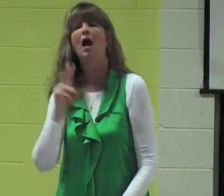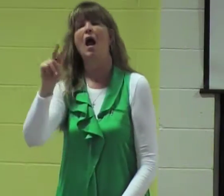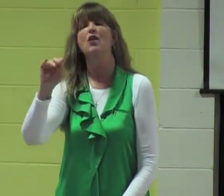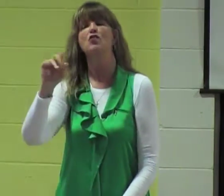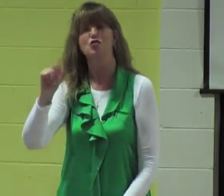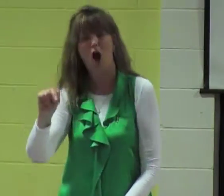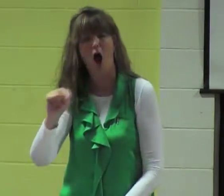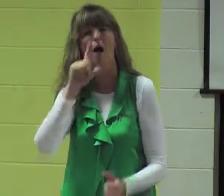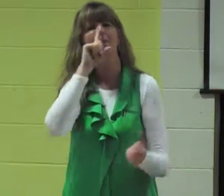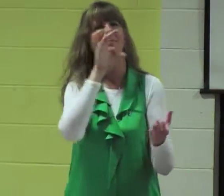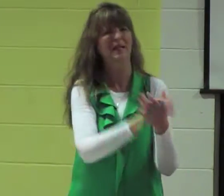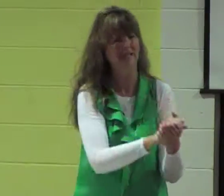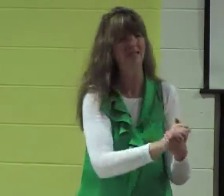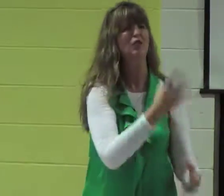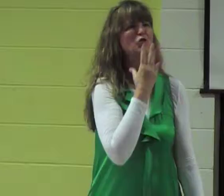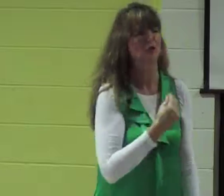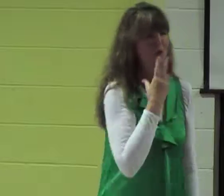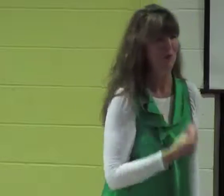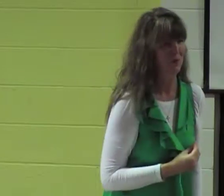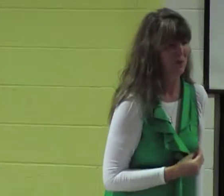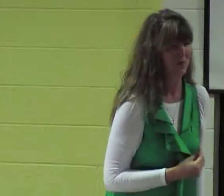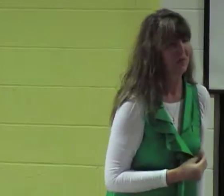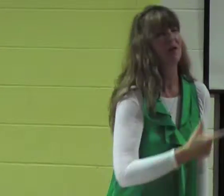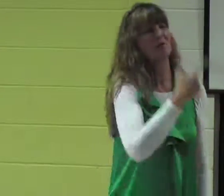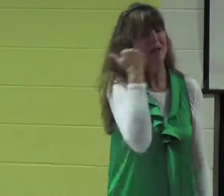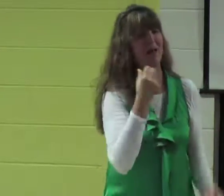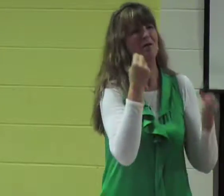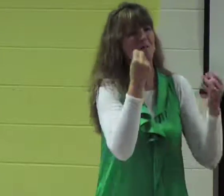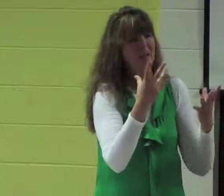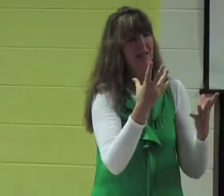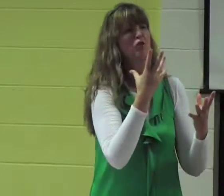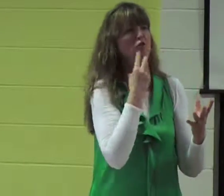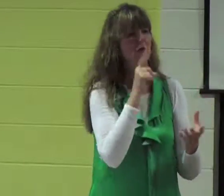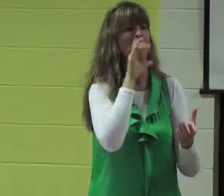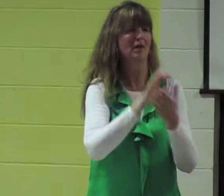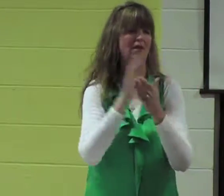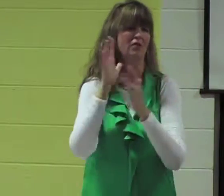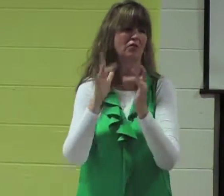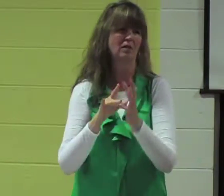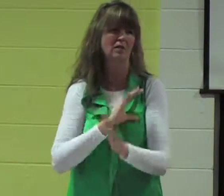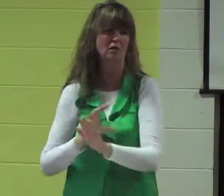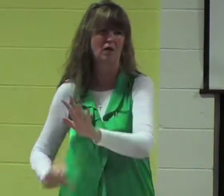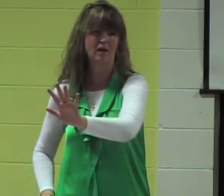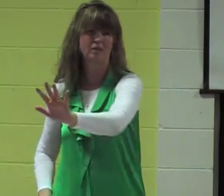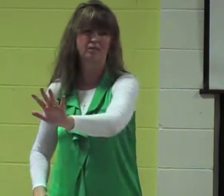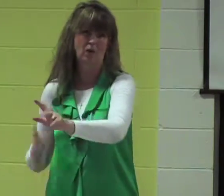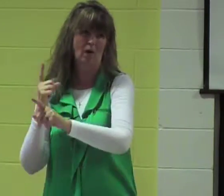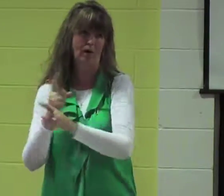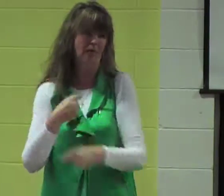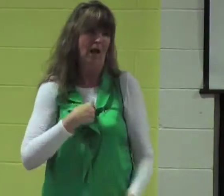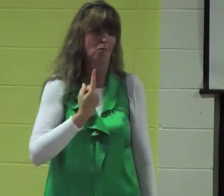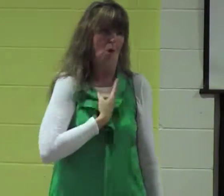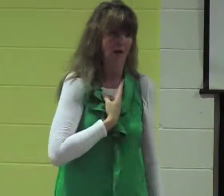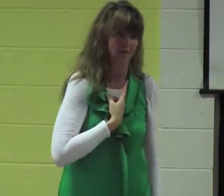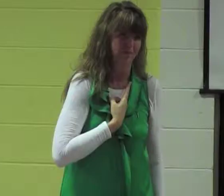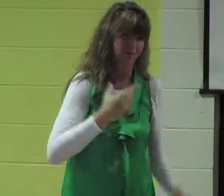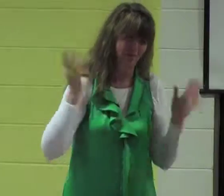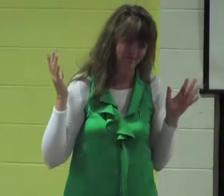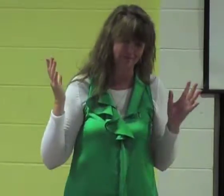I'm going to stop saying the Jews and say non-believing Jews because many Jews do believe in Jesus. I